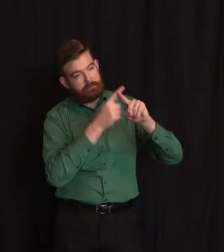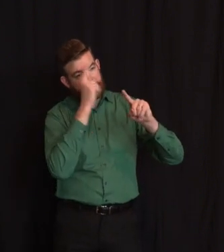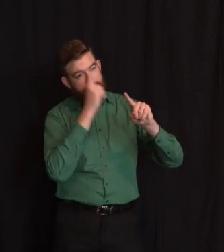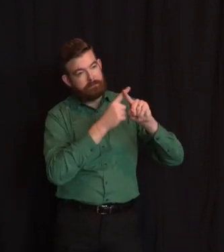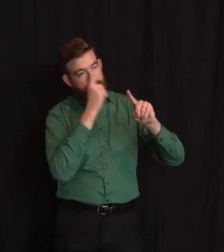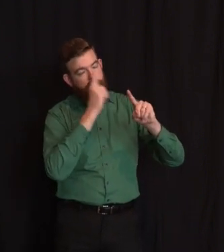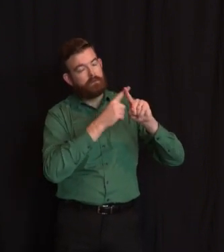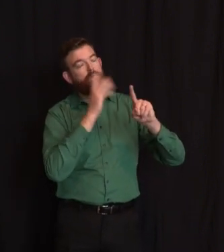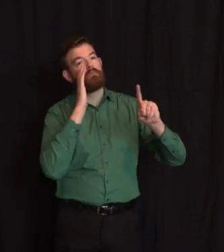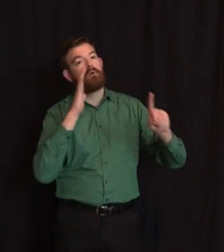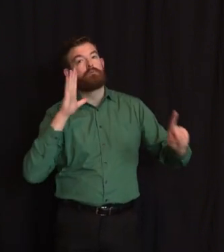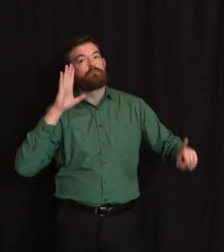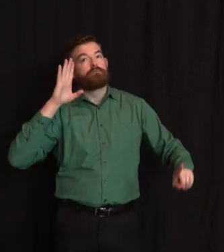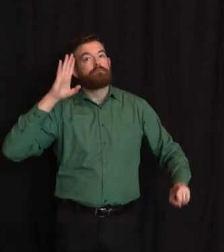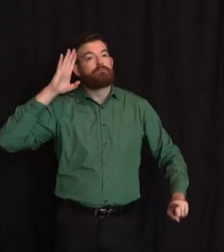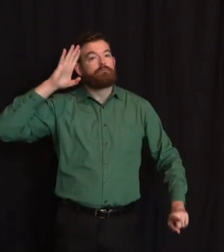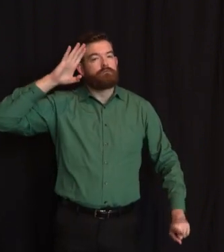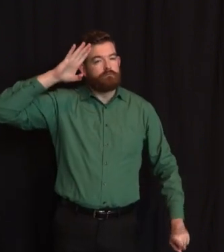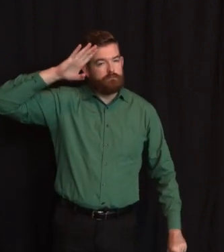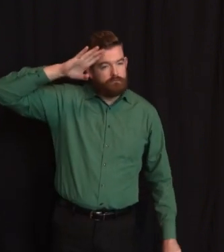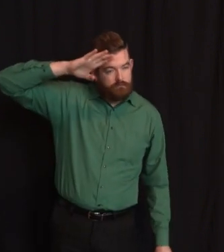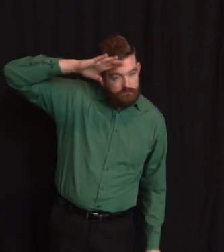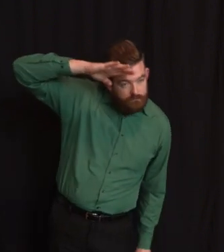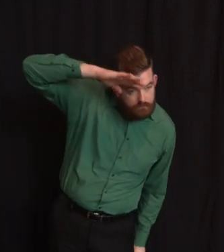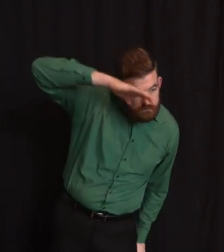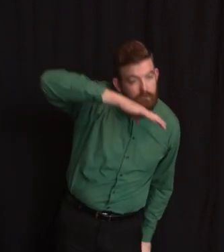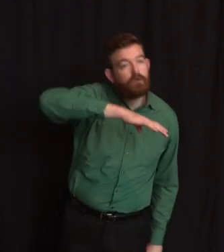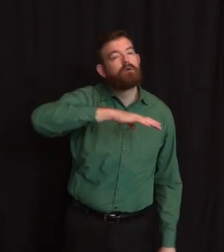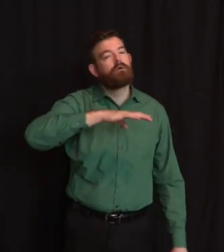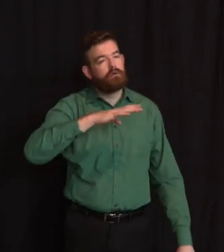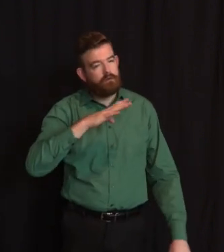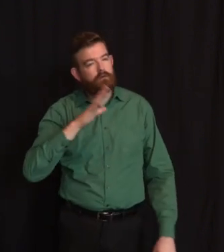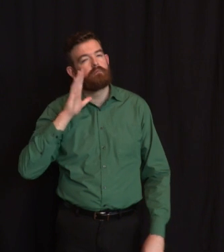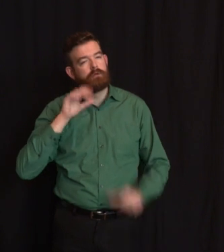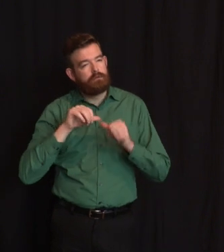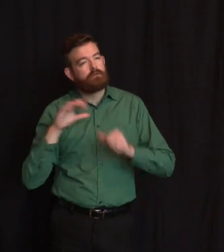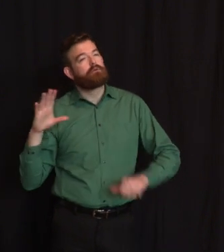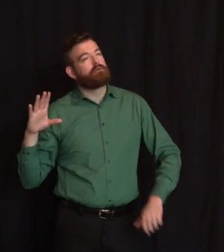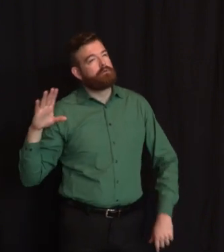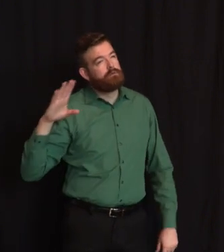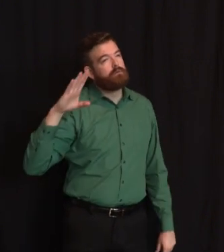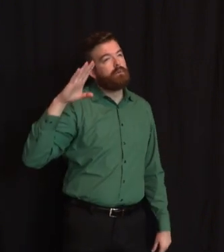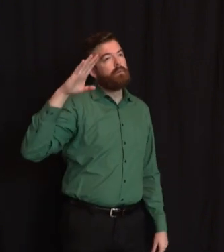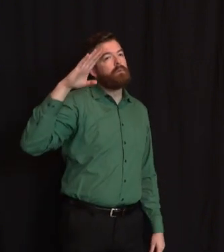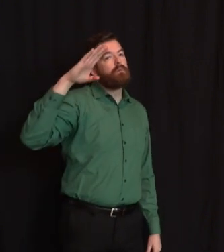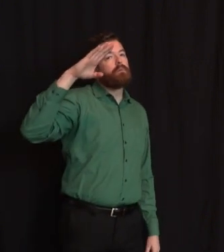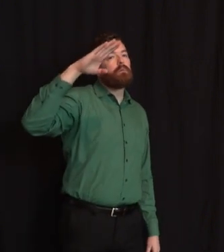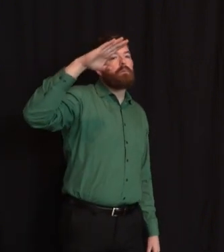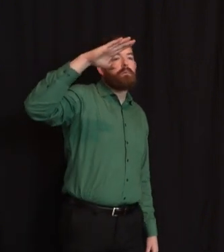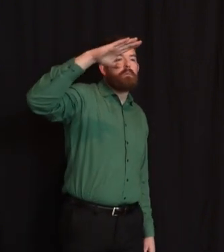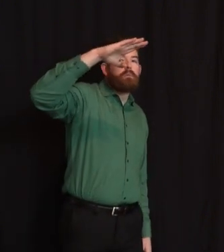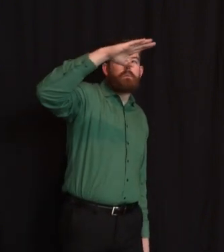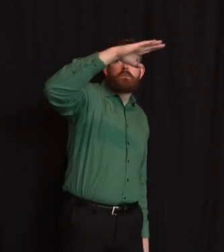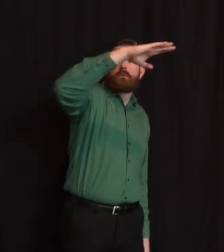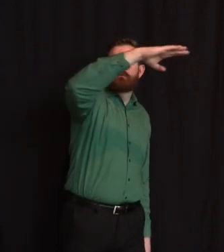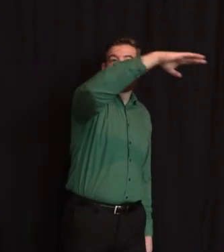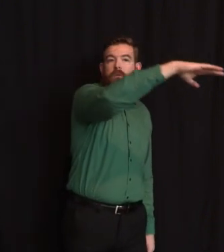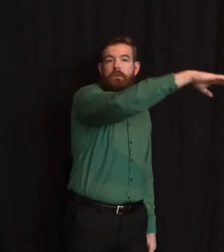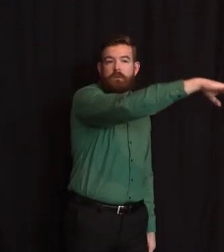We have not sorry, last time. Last pat at the other. We not seen Nothing else on self-serve gas, by the way. No, no, no. Just so – I want to be clear so I don't write the wrong thing. We have not seen the